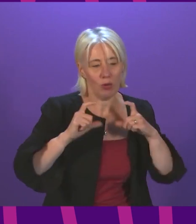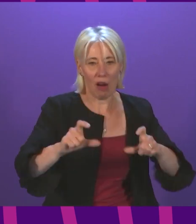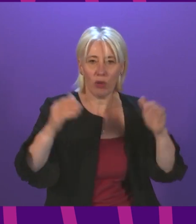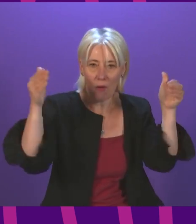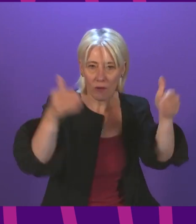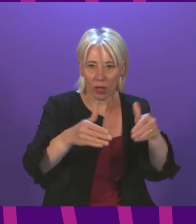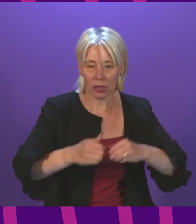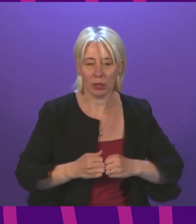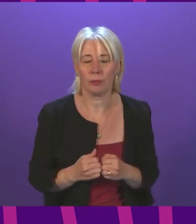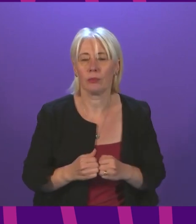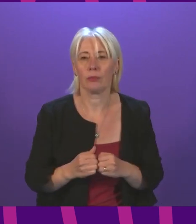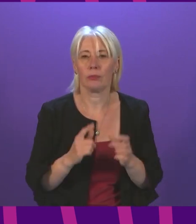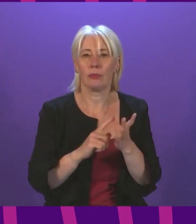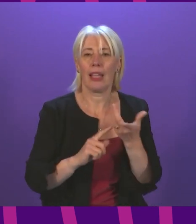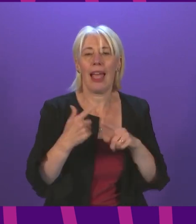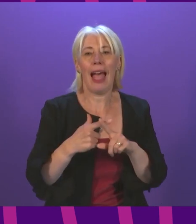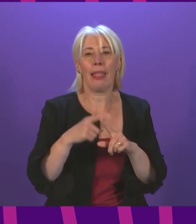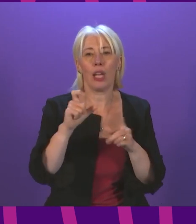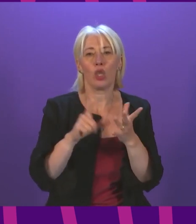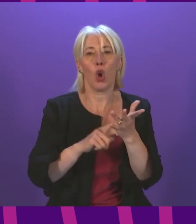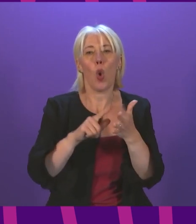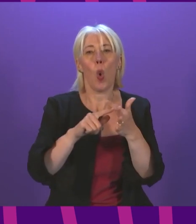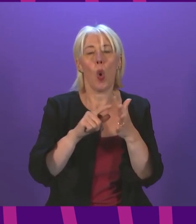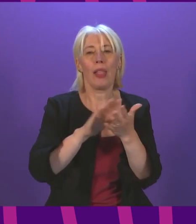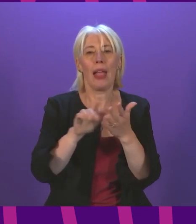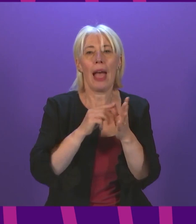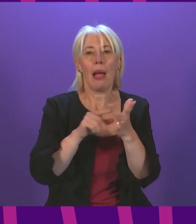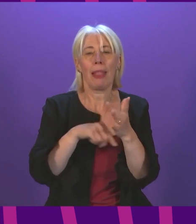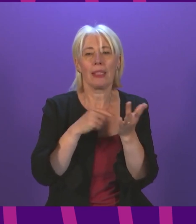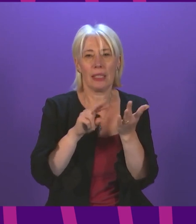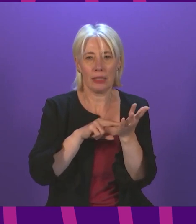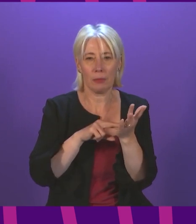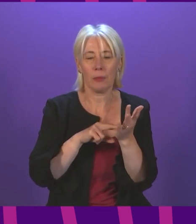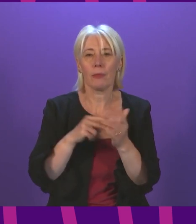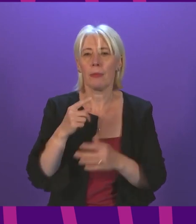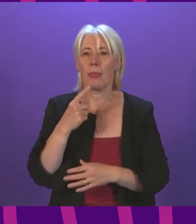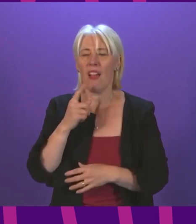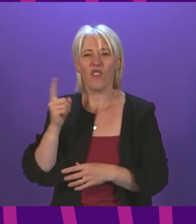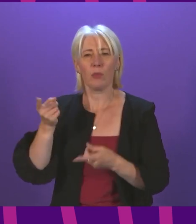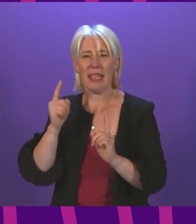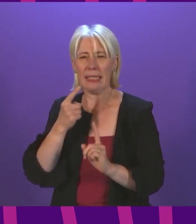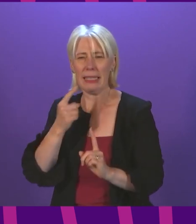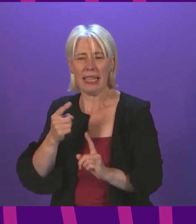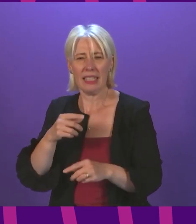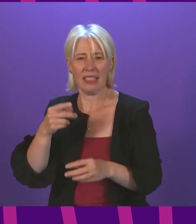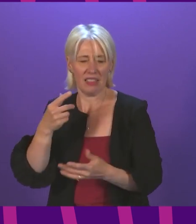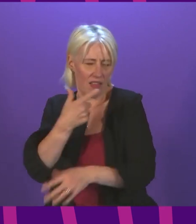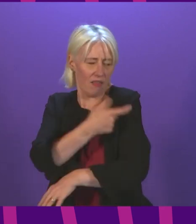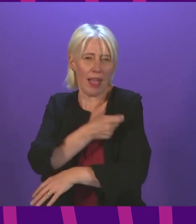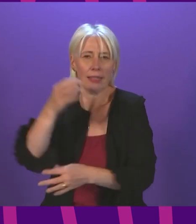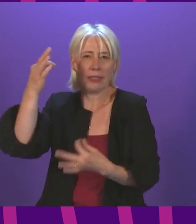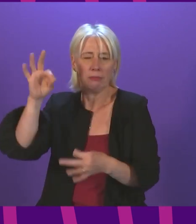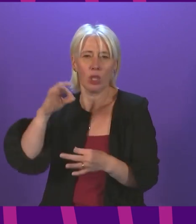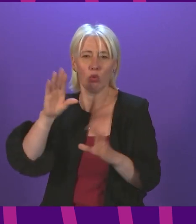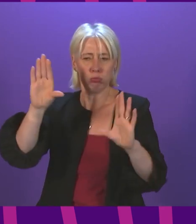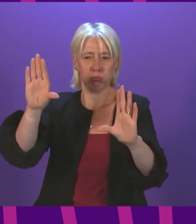Alex Cole Hamilton thank you presiding officer the first minister told Douglas Ross that vaccine passports are being brought in to stem the rise of Covid